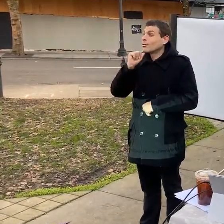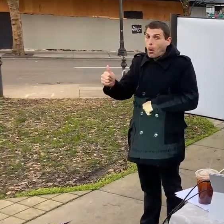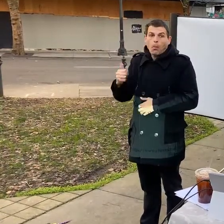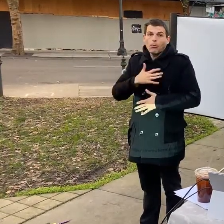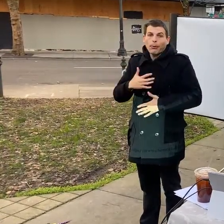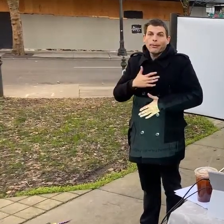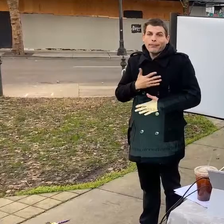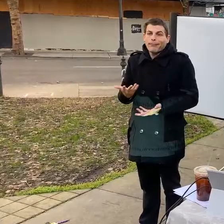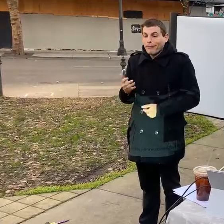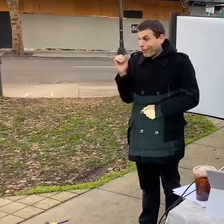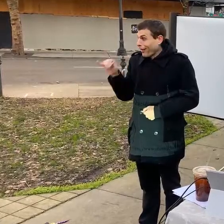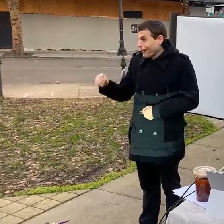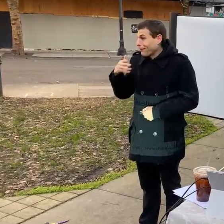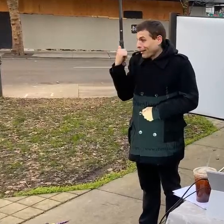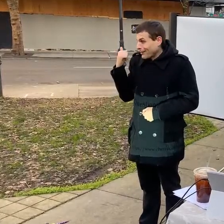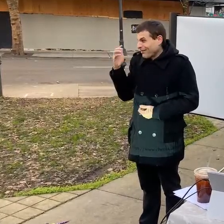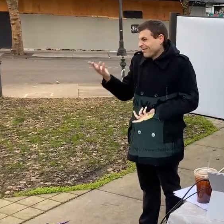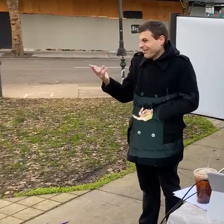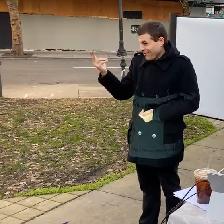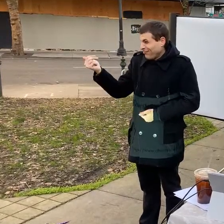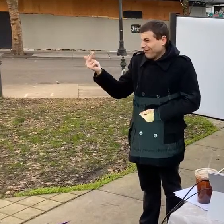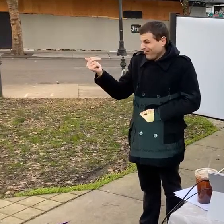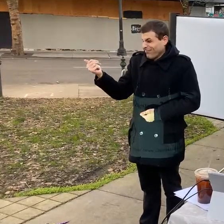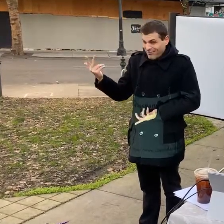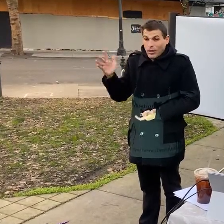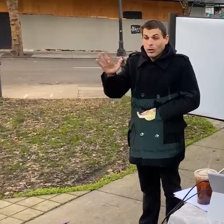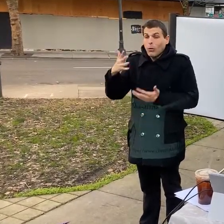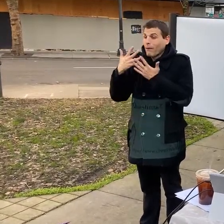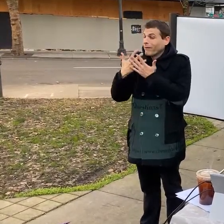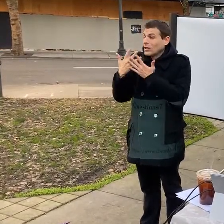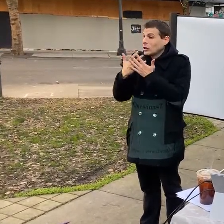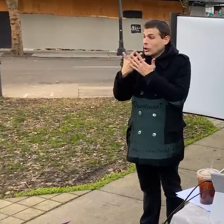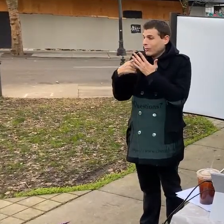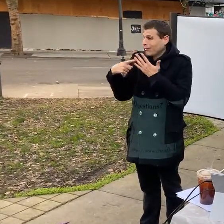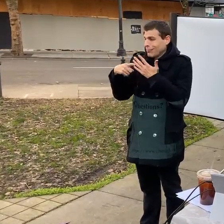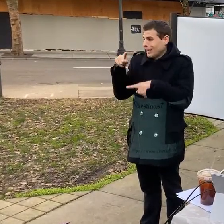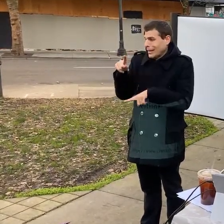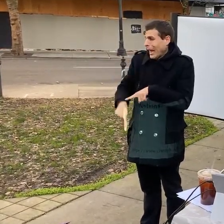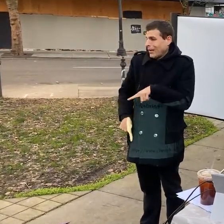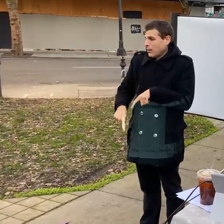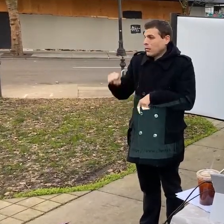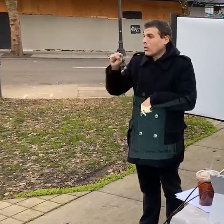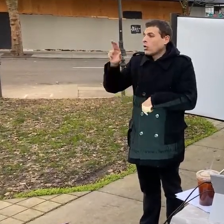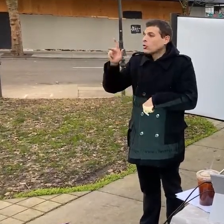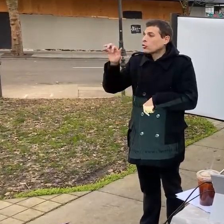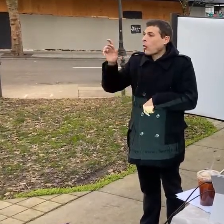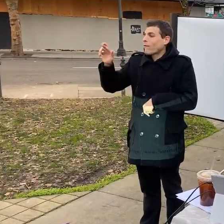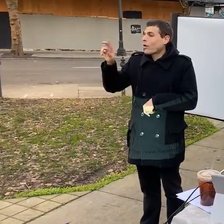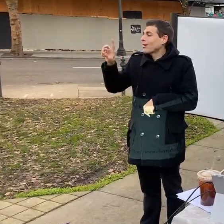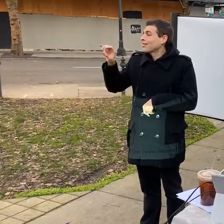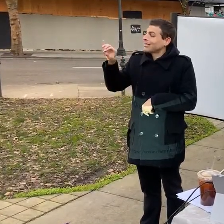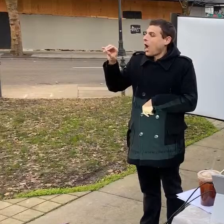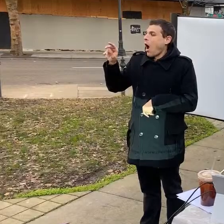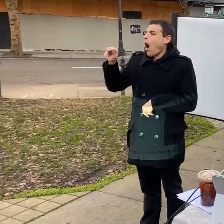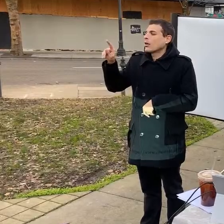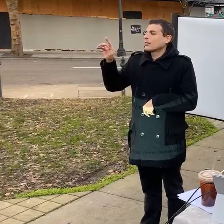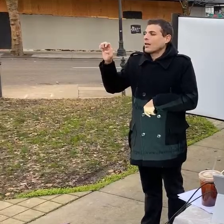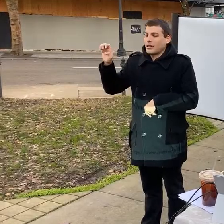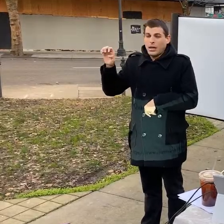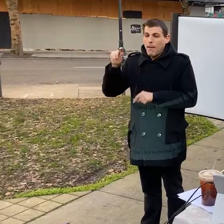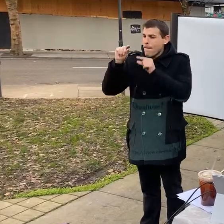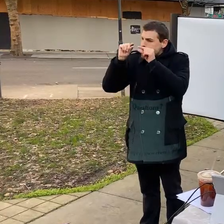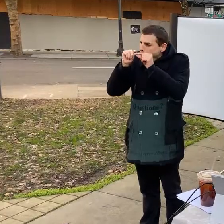filters are not going to stop everything some of this stuff is like sulfur dioxides that can get like stuff we're talking about very small